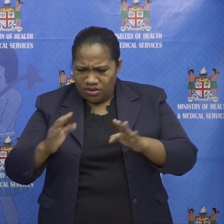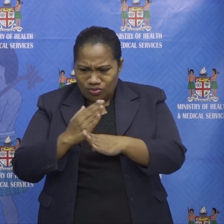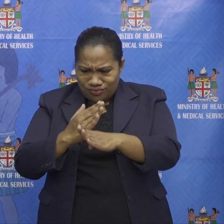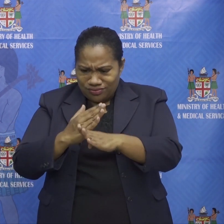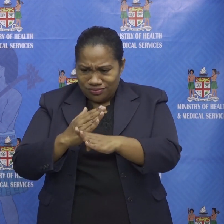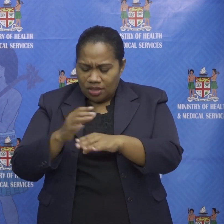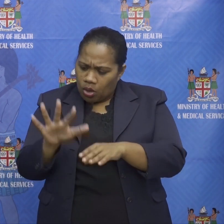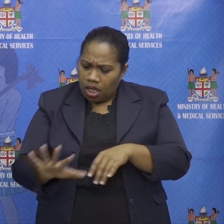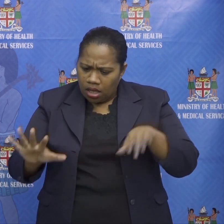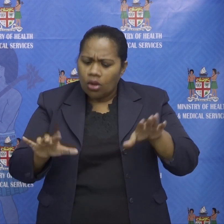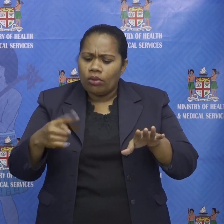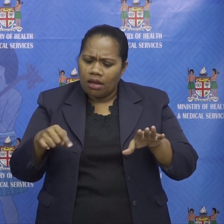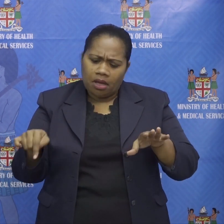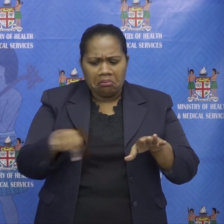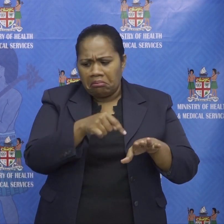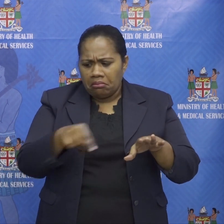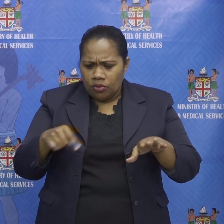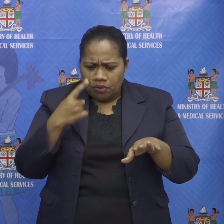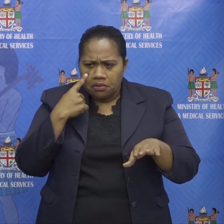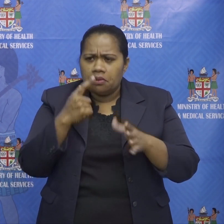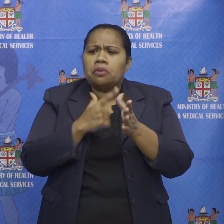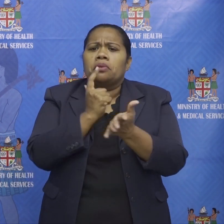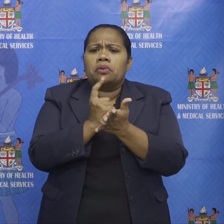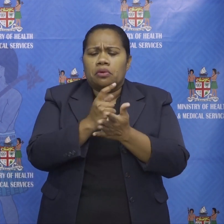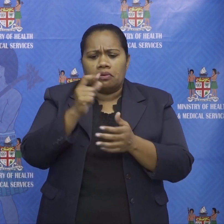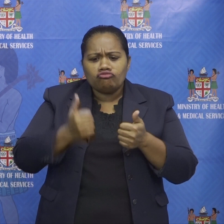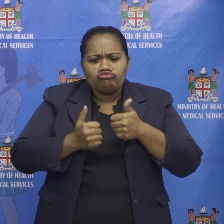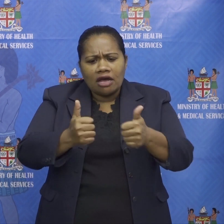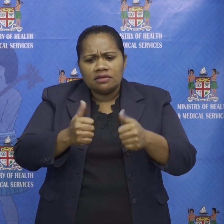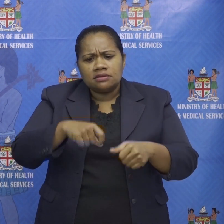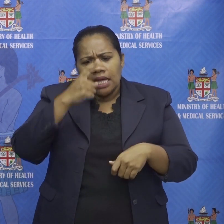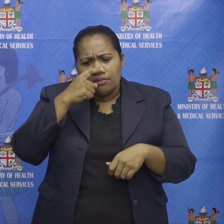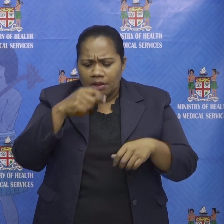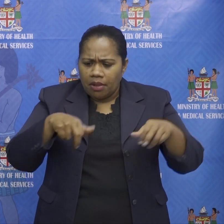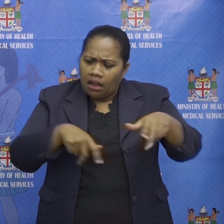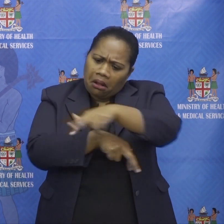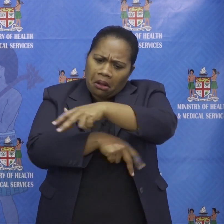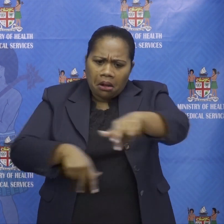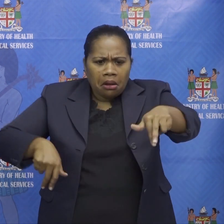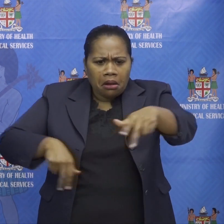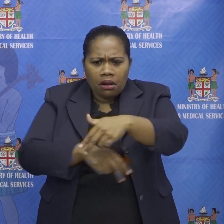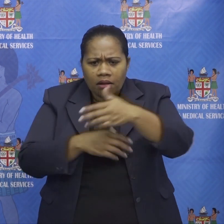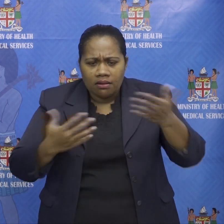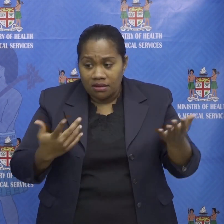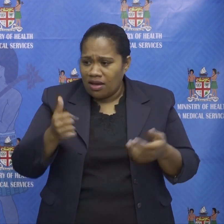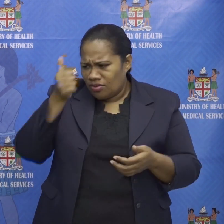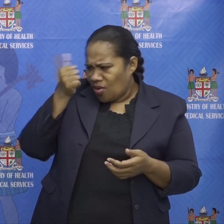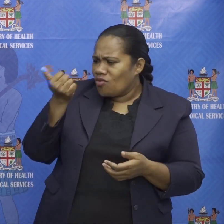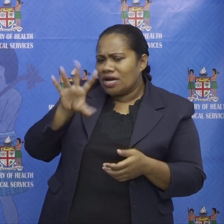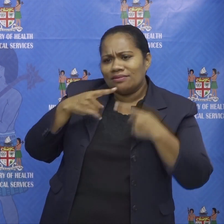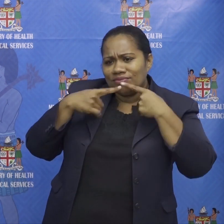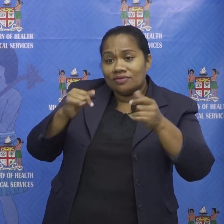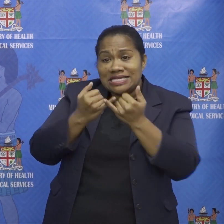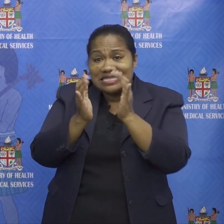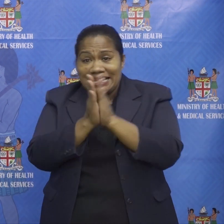have also seen a lot of drivers and people who have passes your comments on that sir i know you highlighted on sunday that